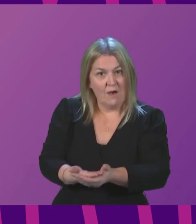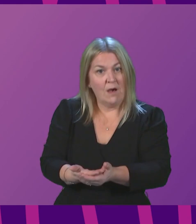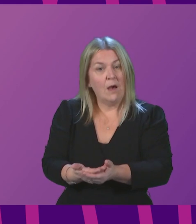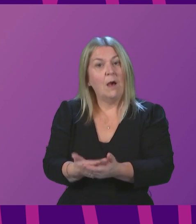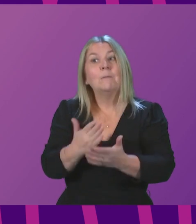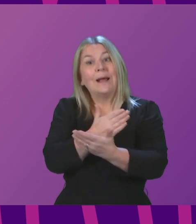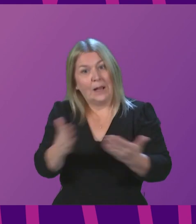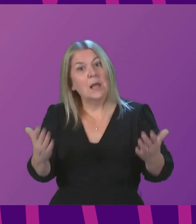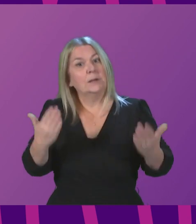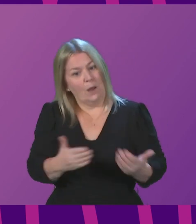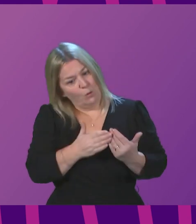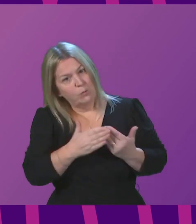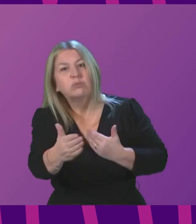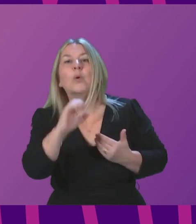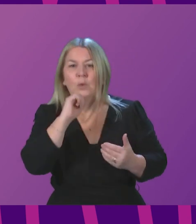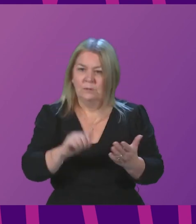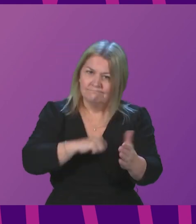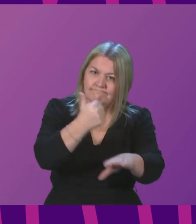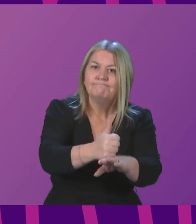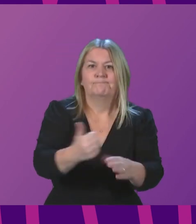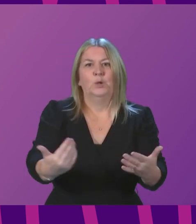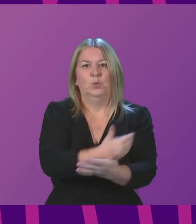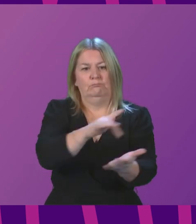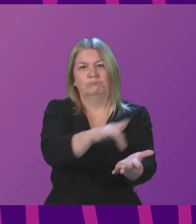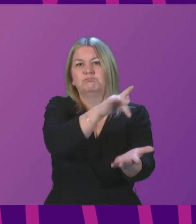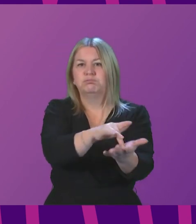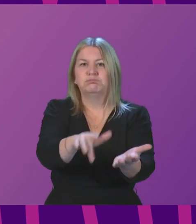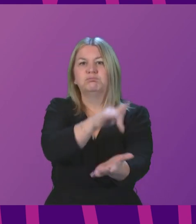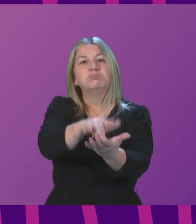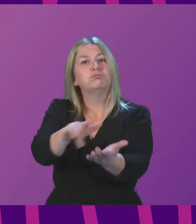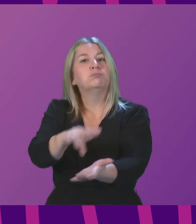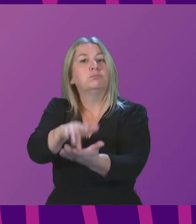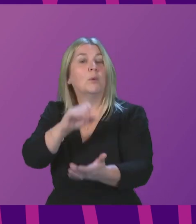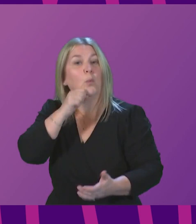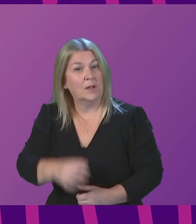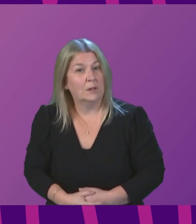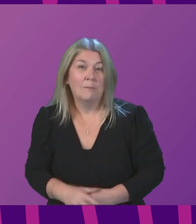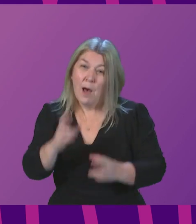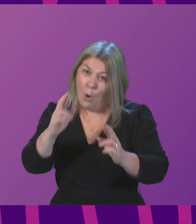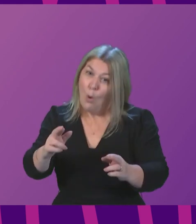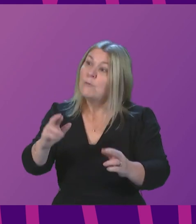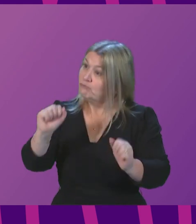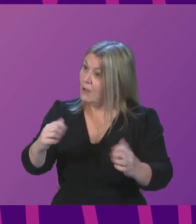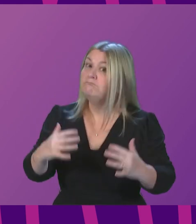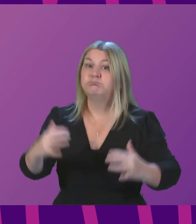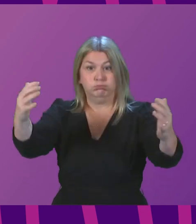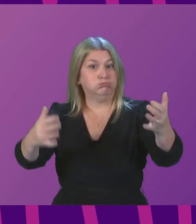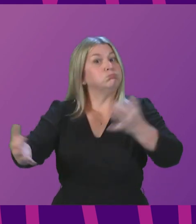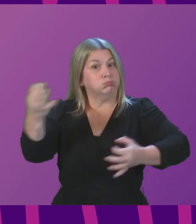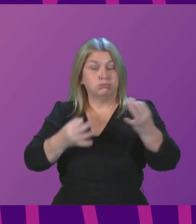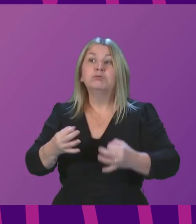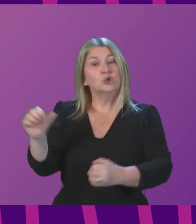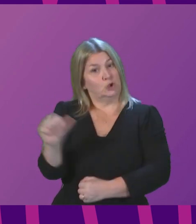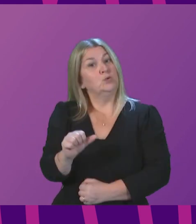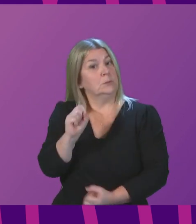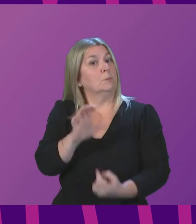clear, and I hope, Presiding Officer, every member across the chamber will continue to scrutinise our progress. I absolutely welcome that. think